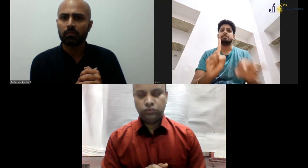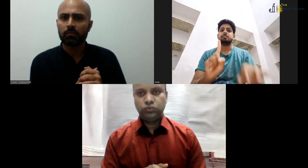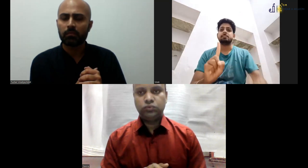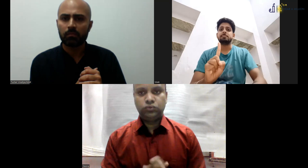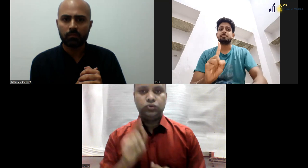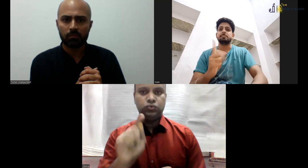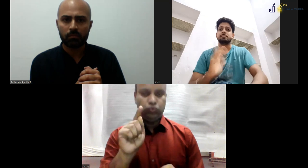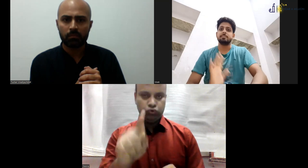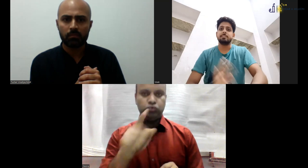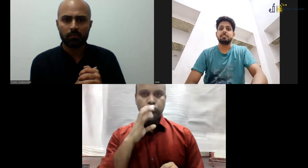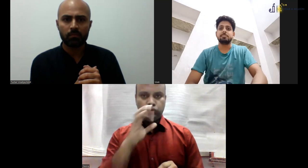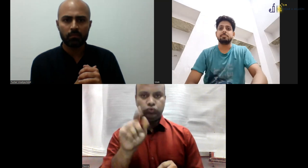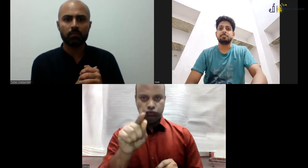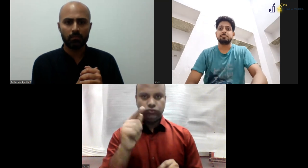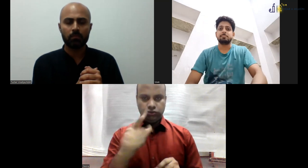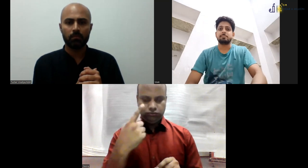ISL.